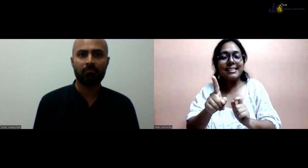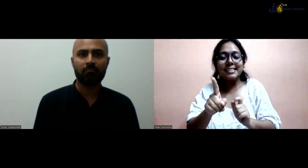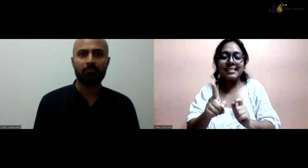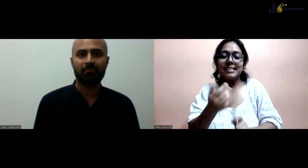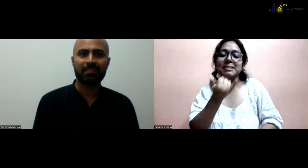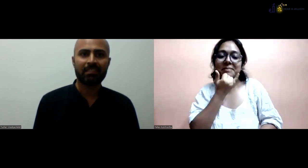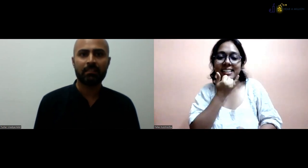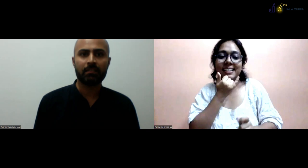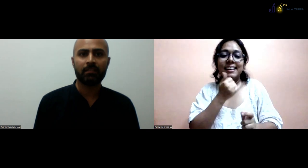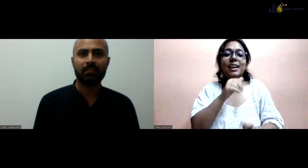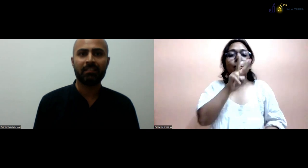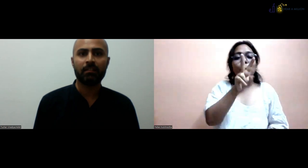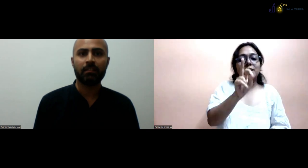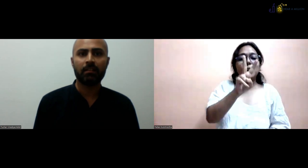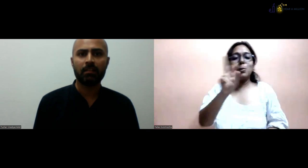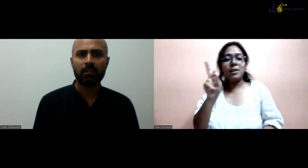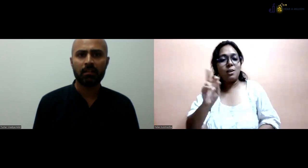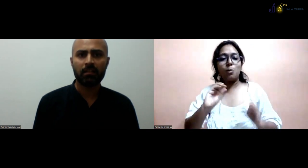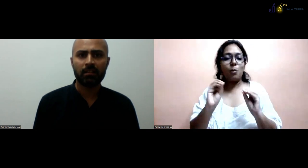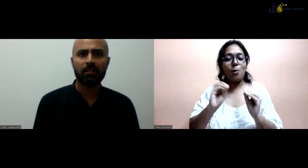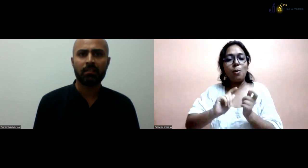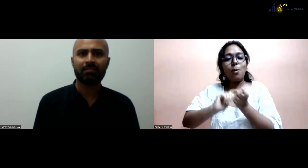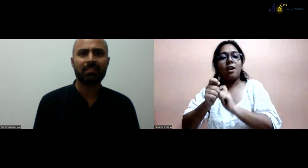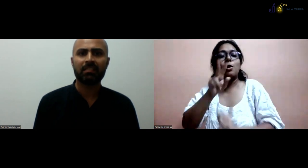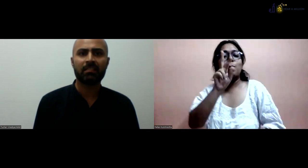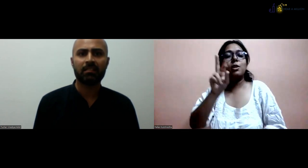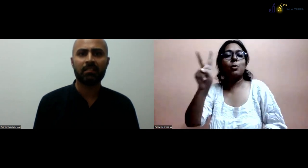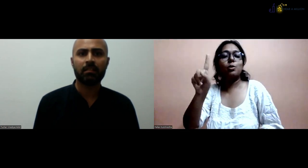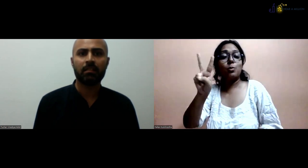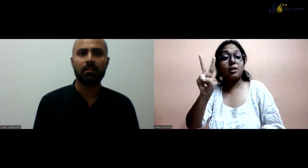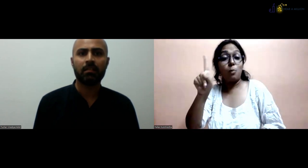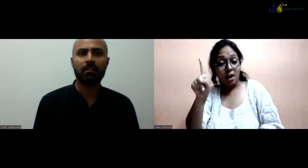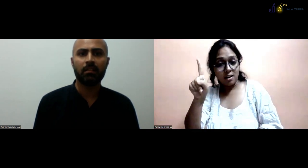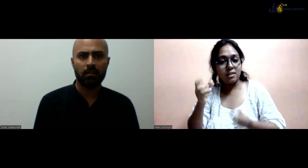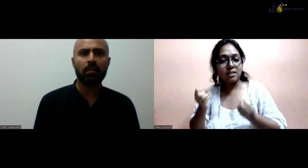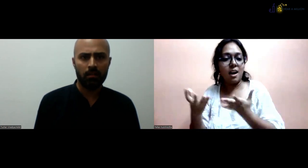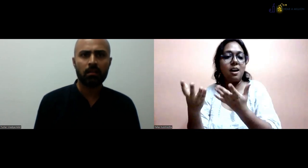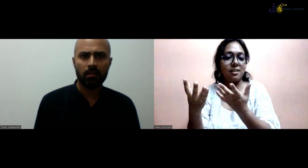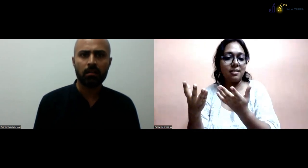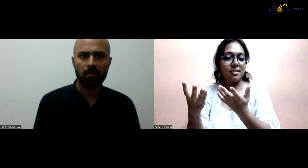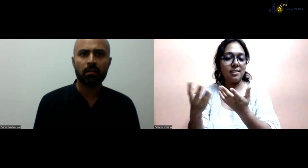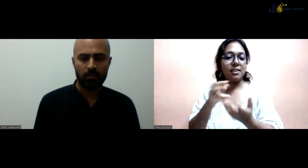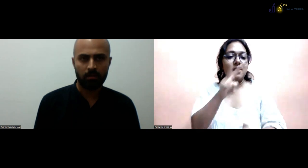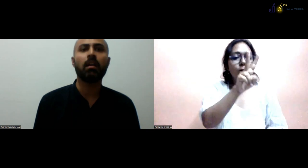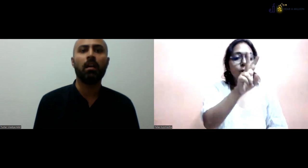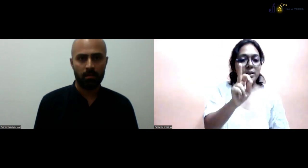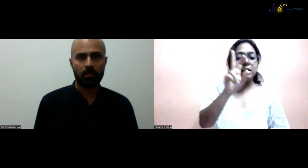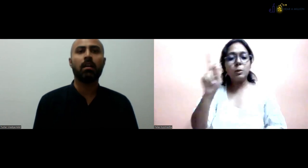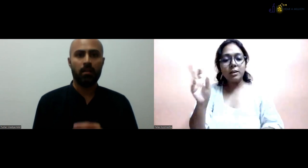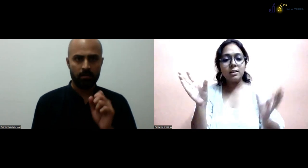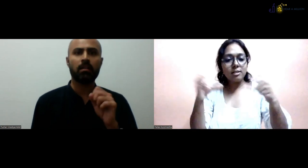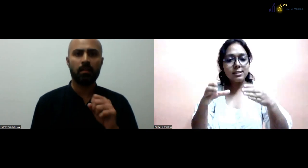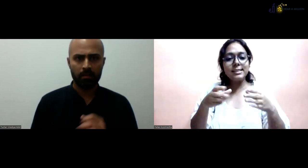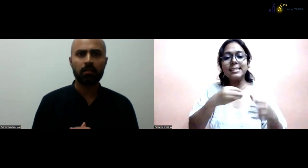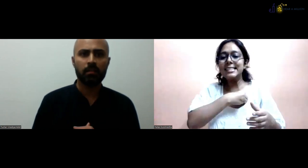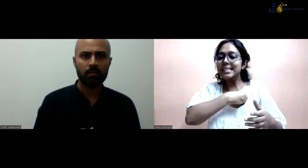then decided, RCI accepted. So, in 2020, they didn't change the curriculum. In 2021, it will